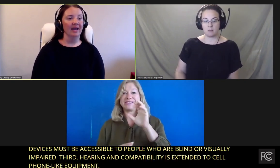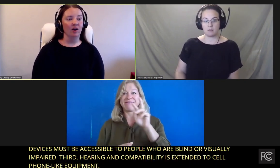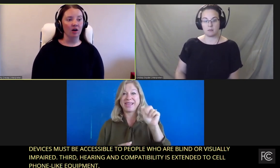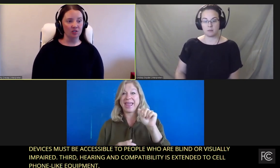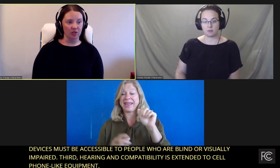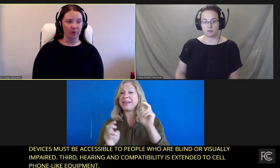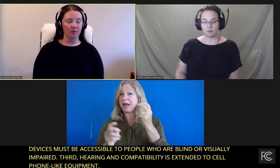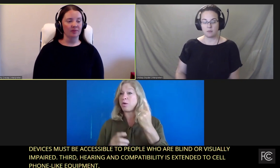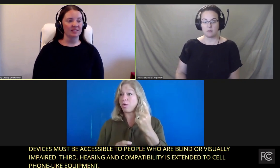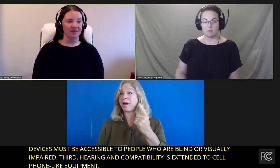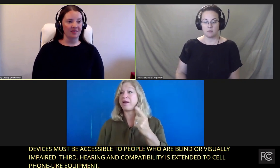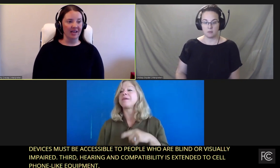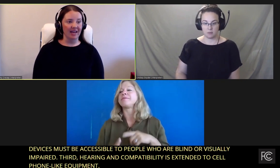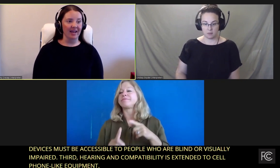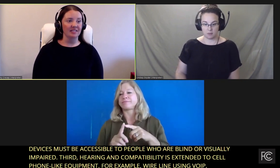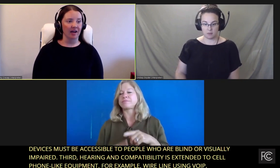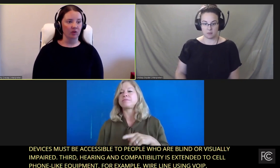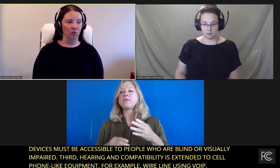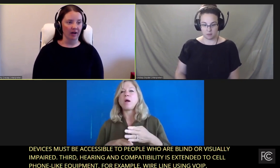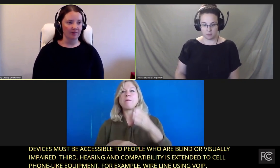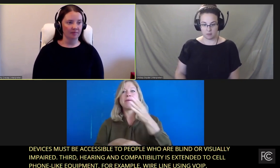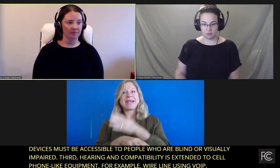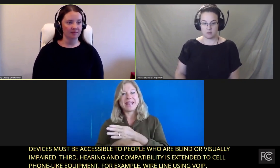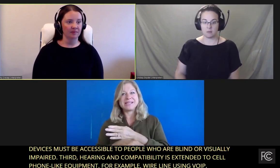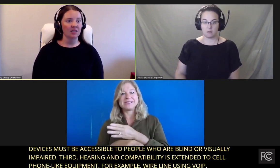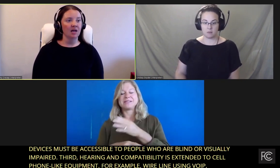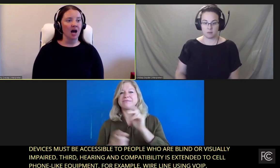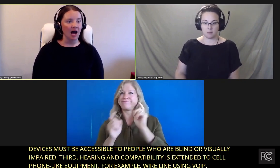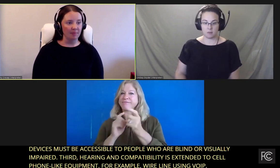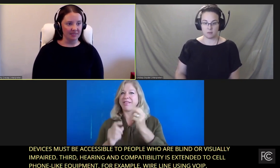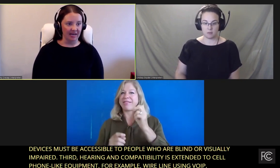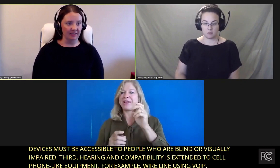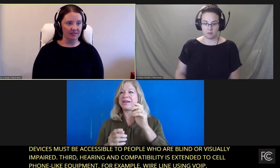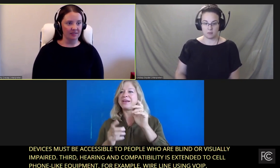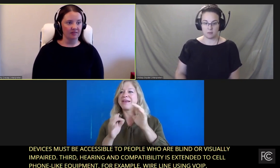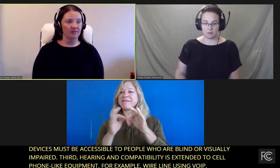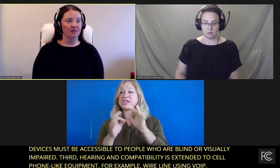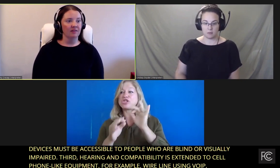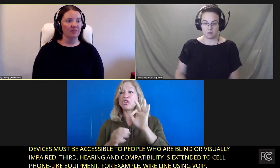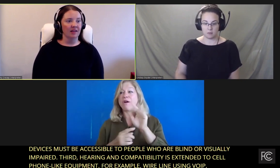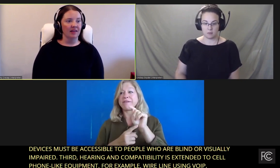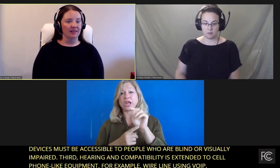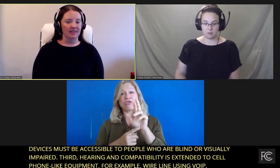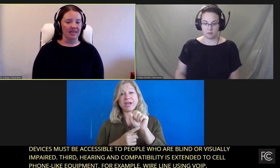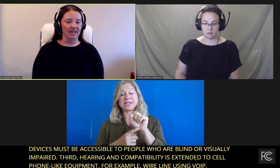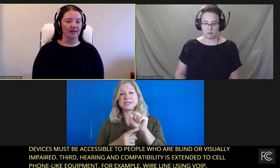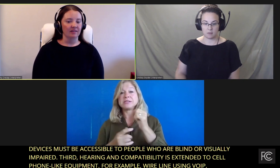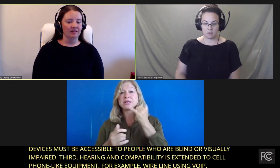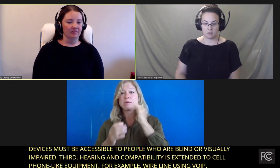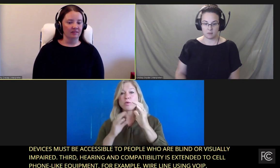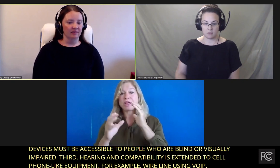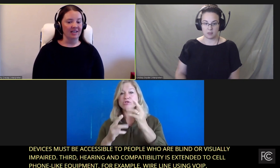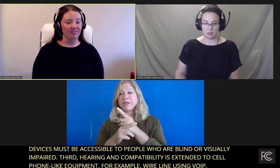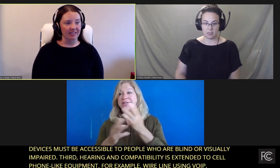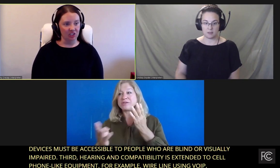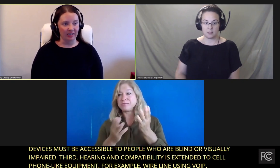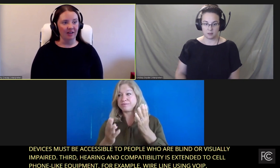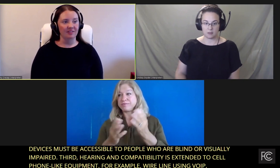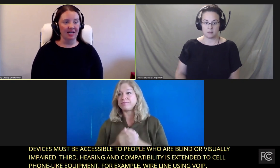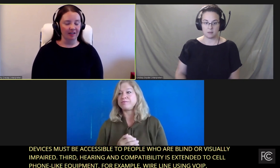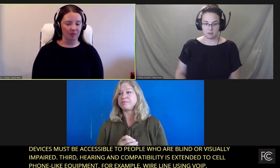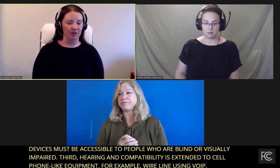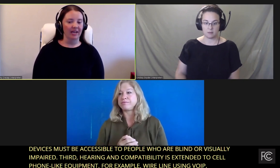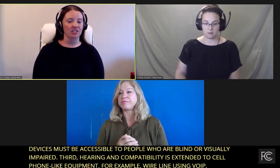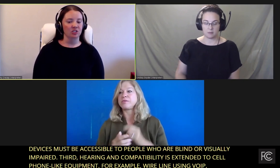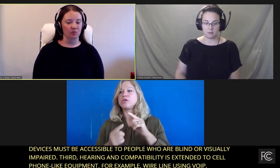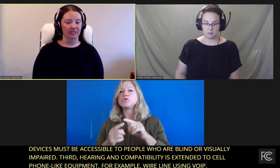It also, the CVAA Title I, updates the definition